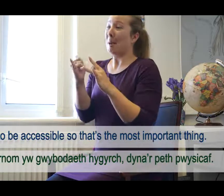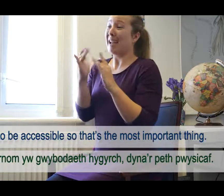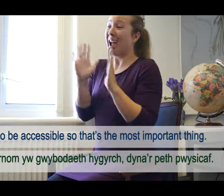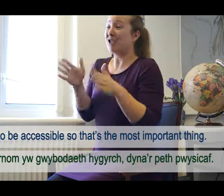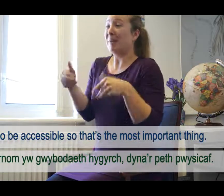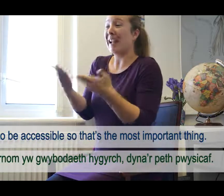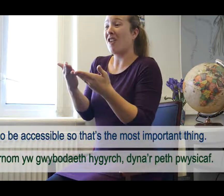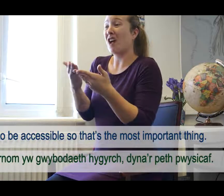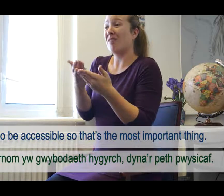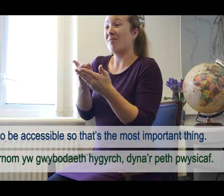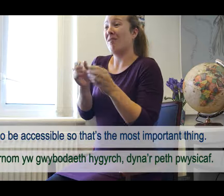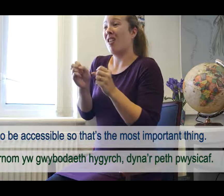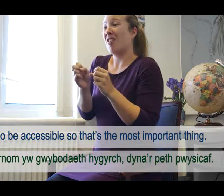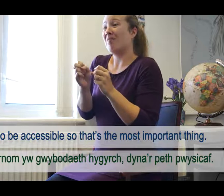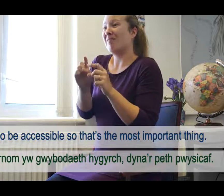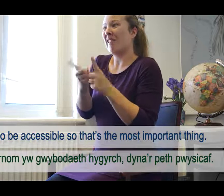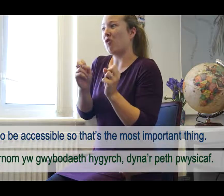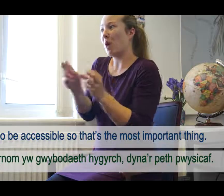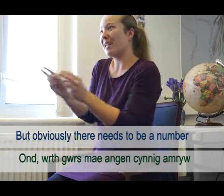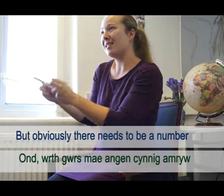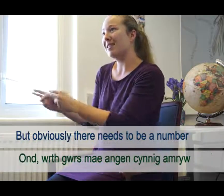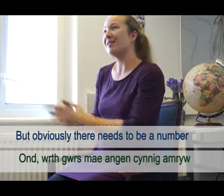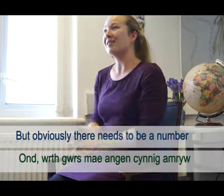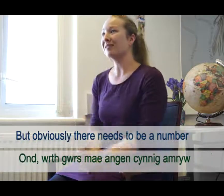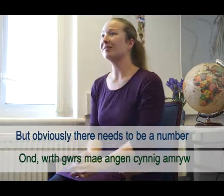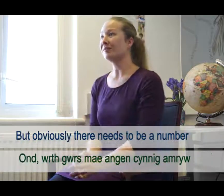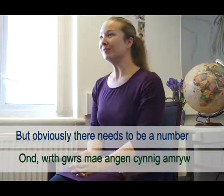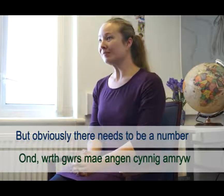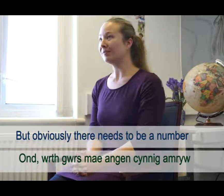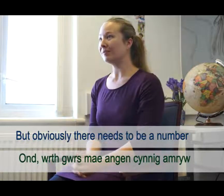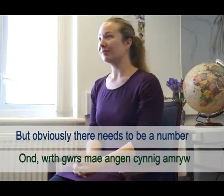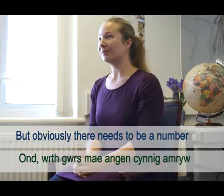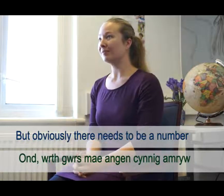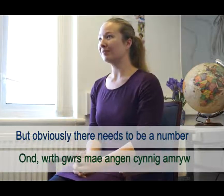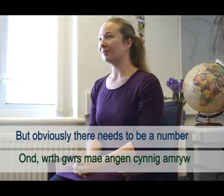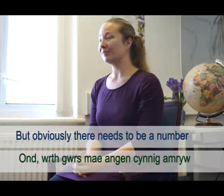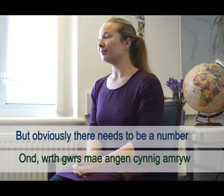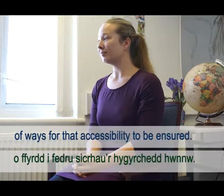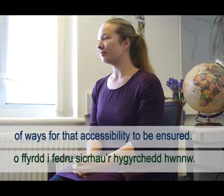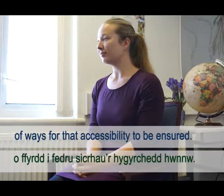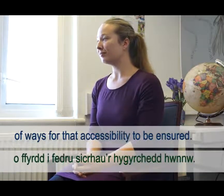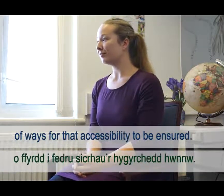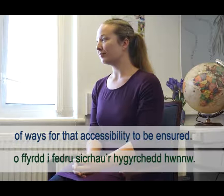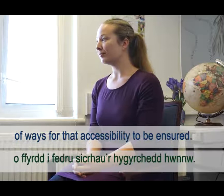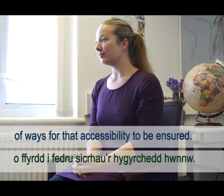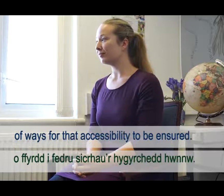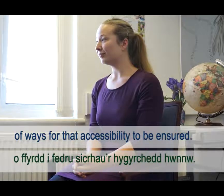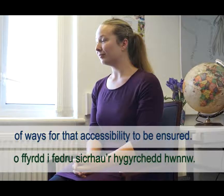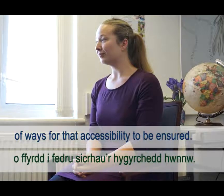So that's the most important thing. But obviously, there needs to be a number of ways for that accessibility to be insured.